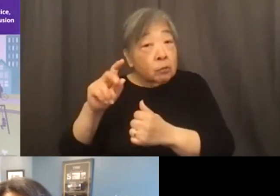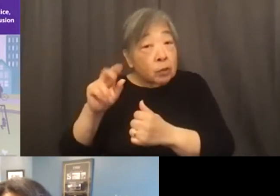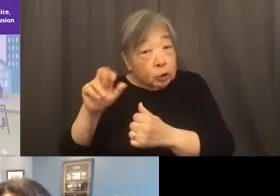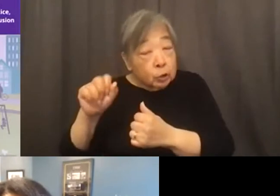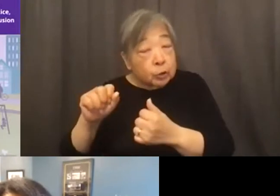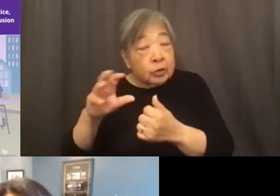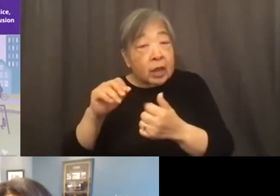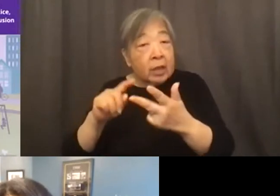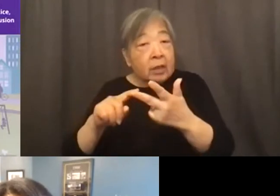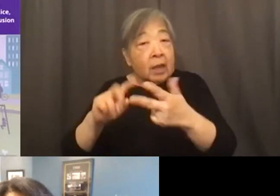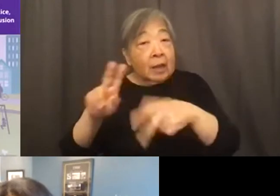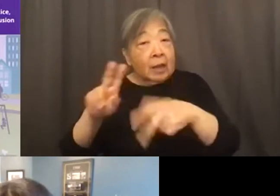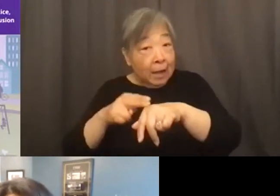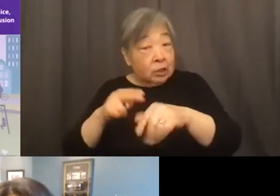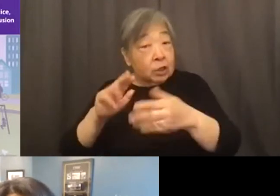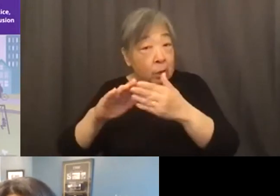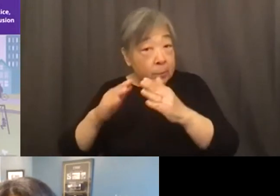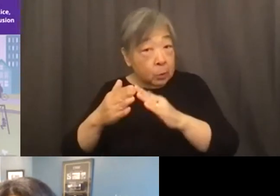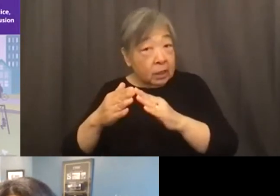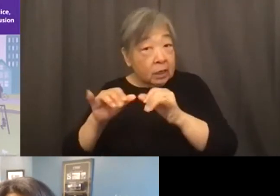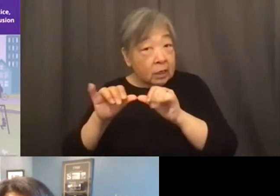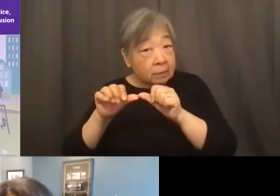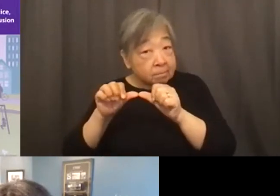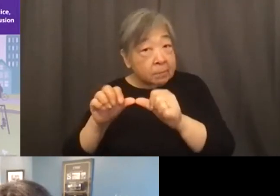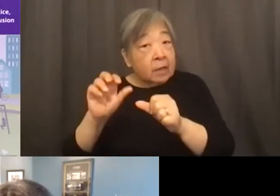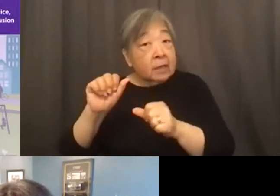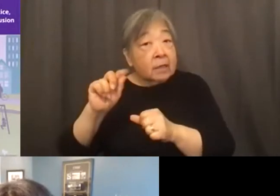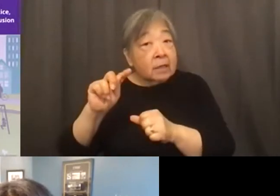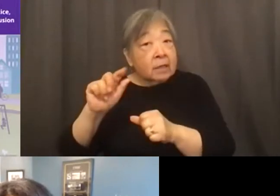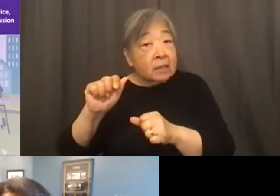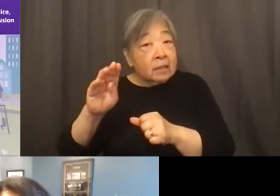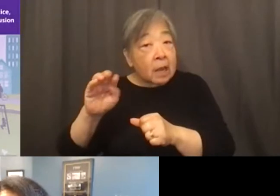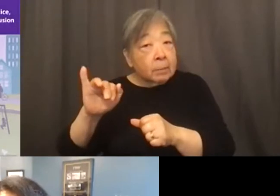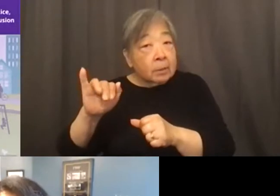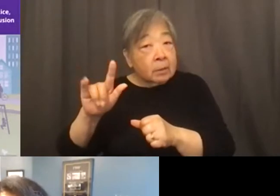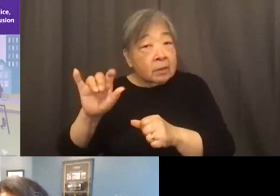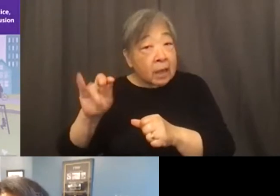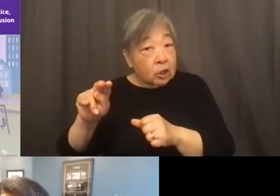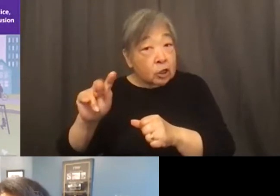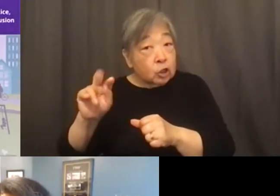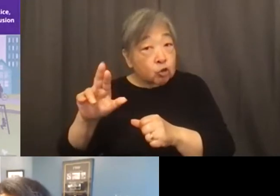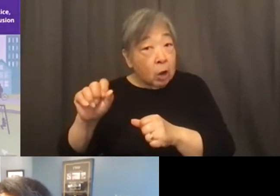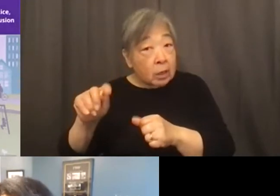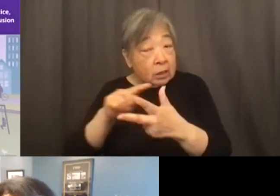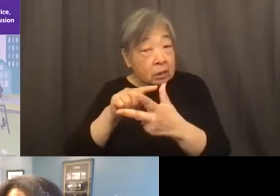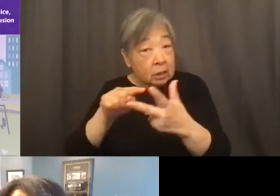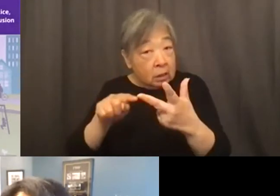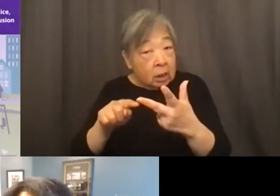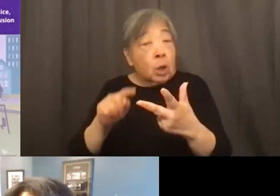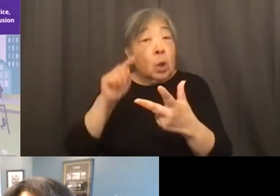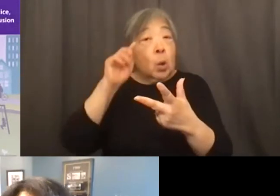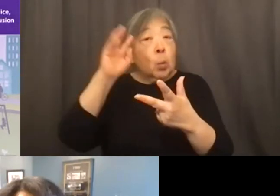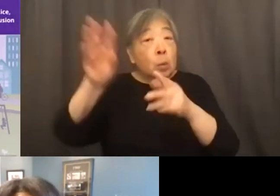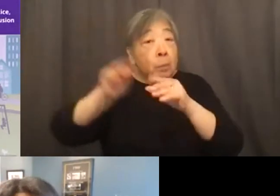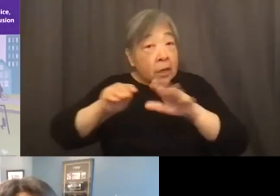the National Community Stabilization Trust will be issuing a report